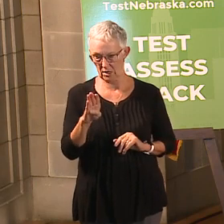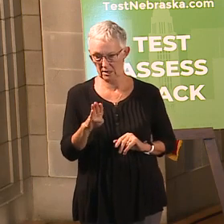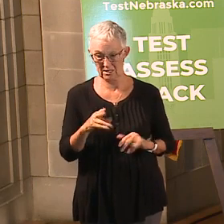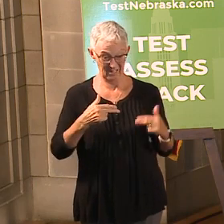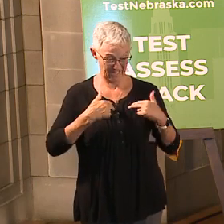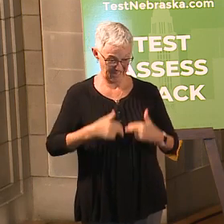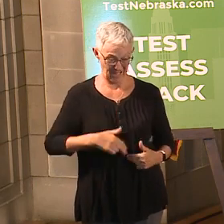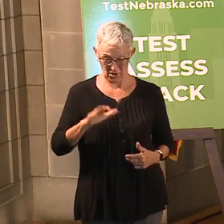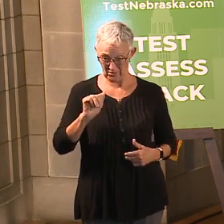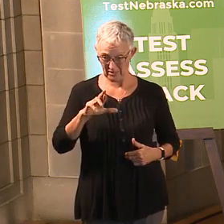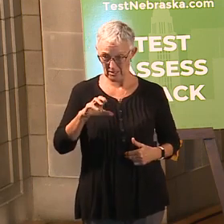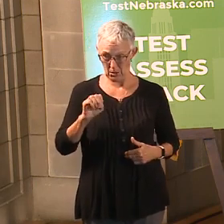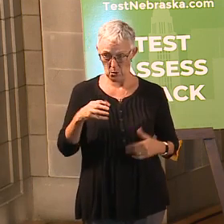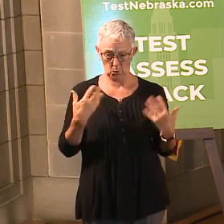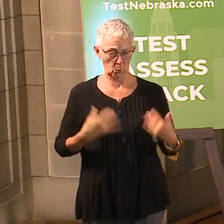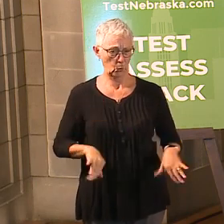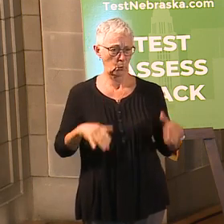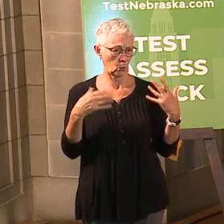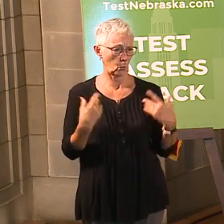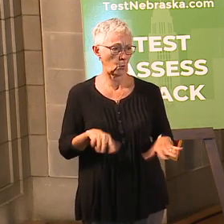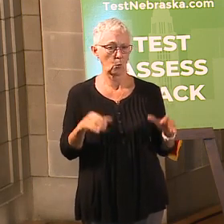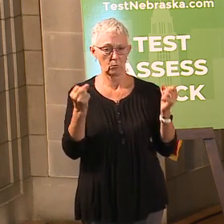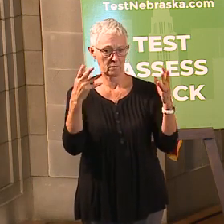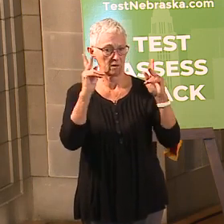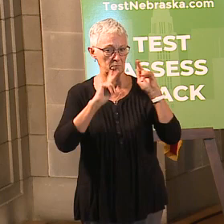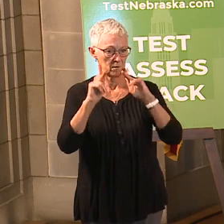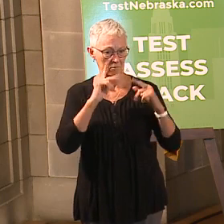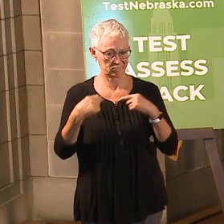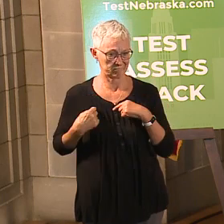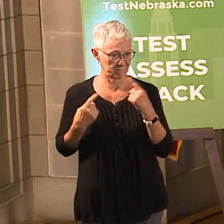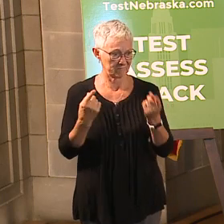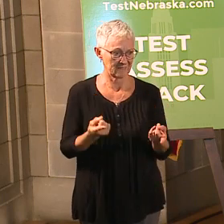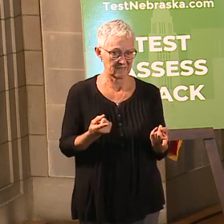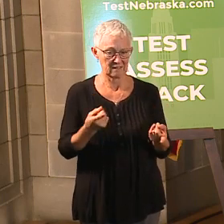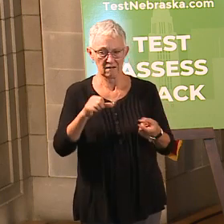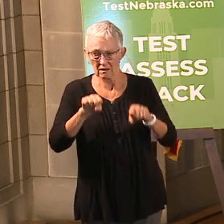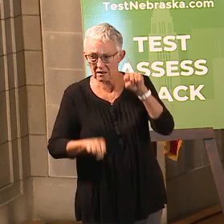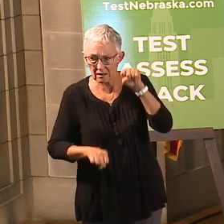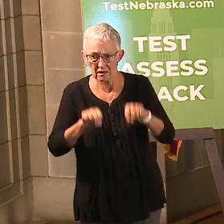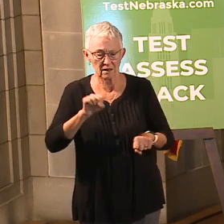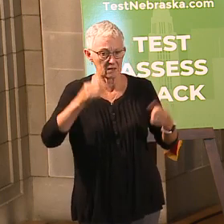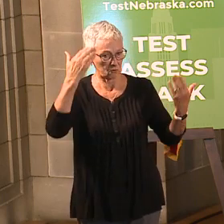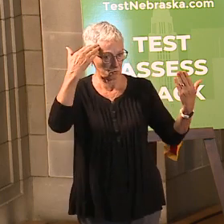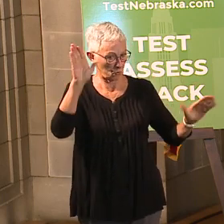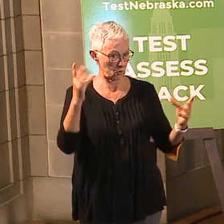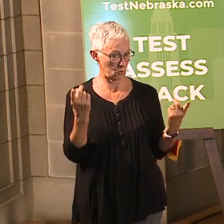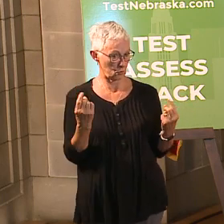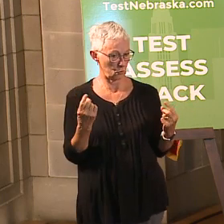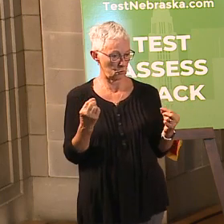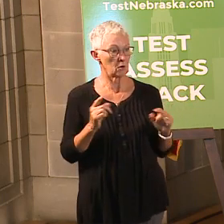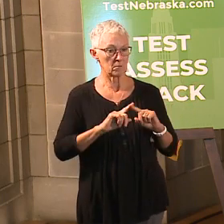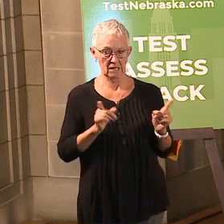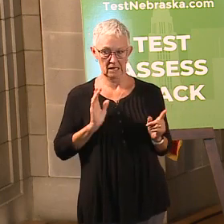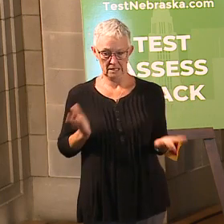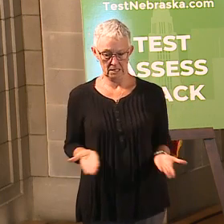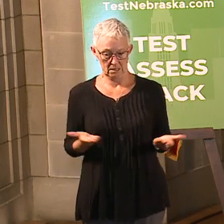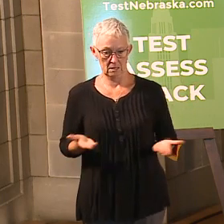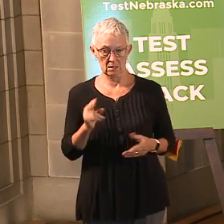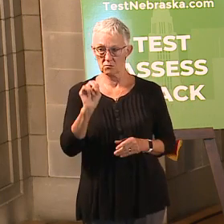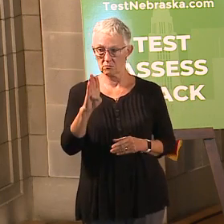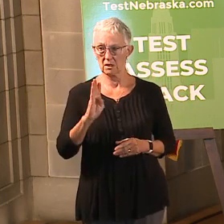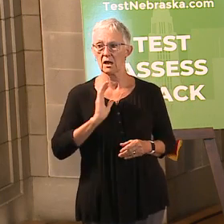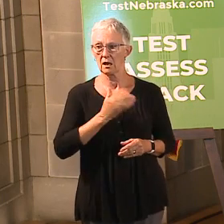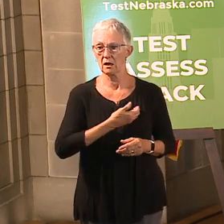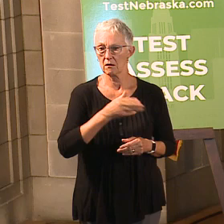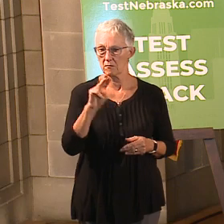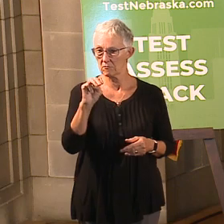crisis has definitely left many feeling unsettled, but it's inspiring to see that the Nebraska Association of Medicaid Health Plans, the